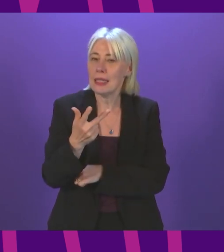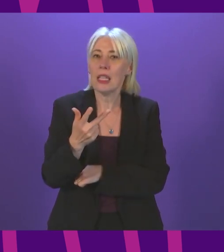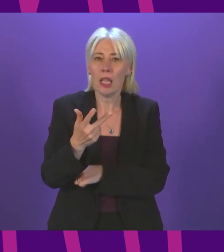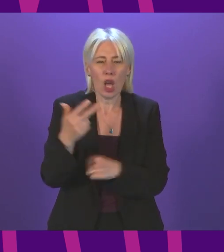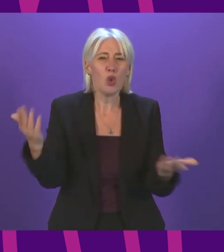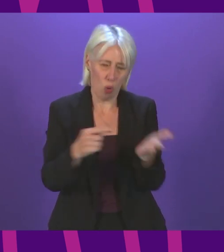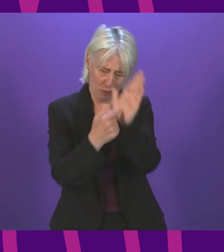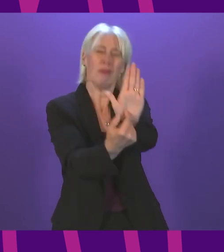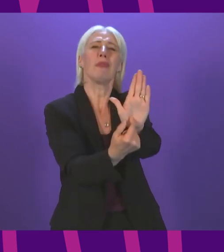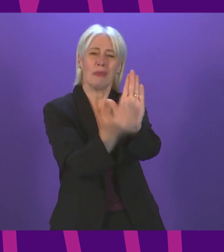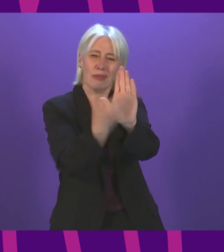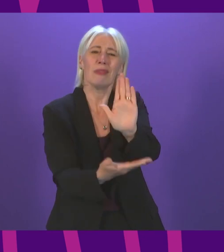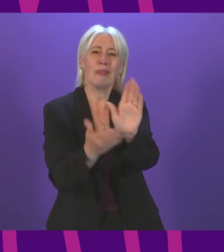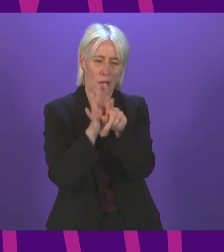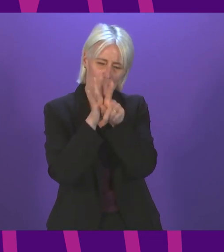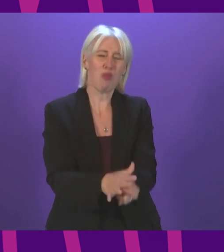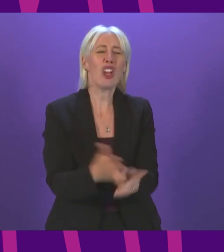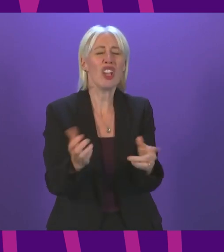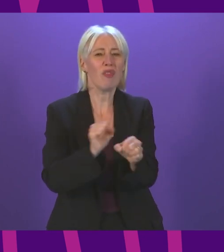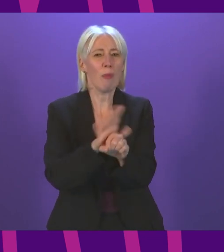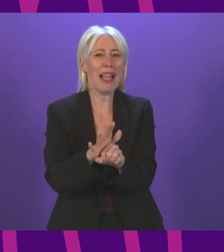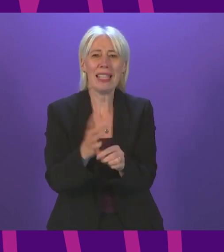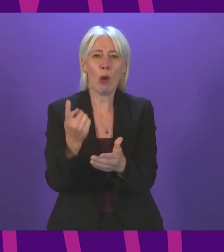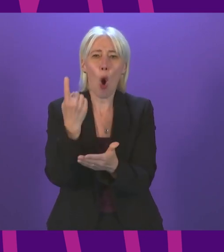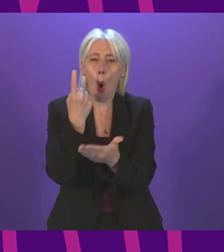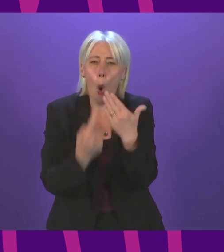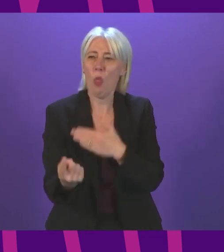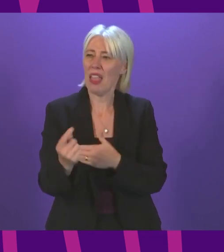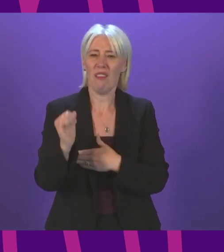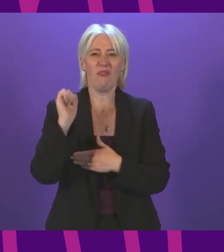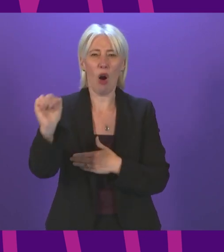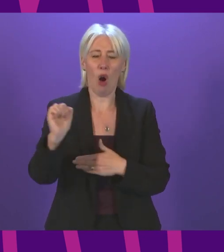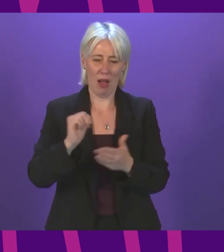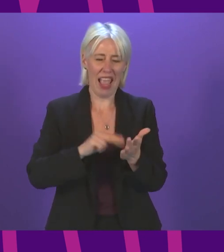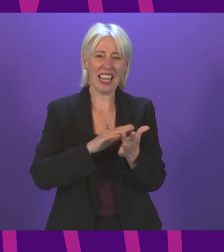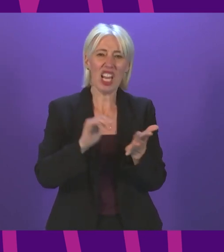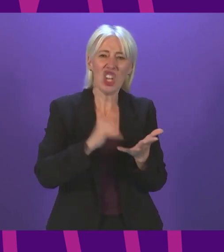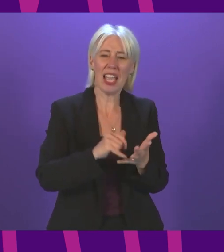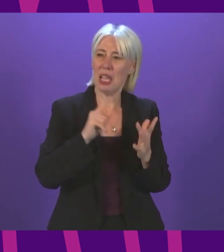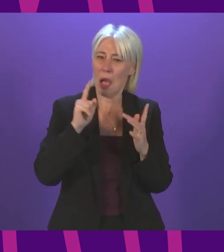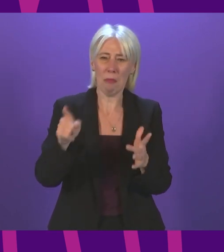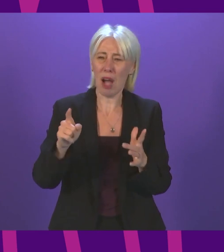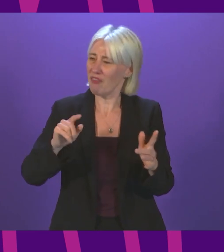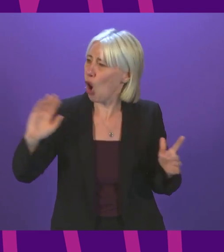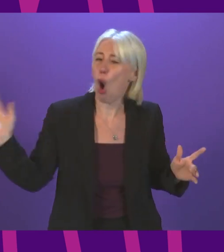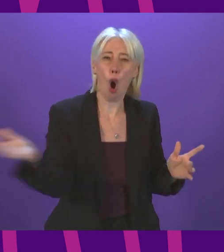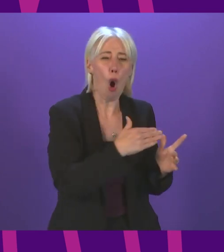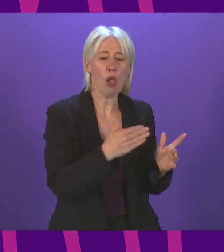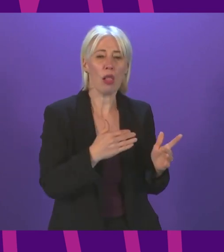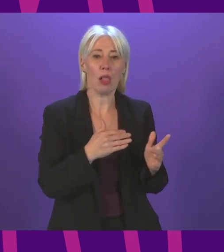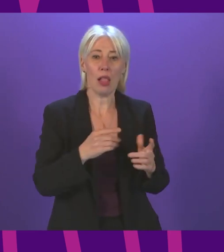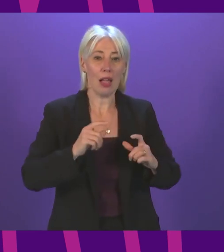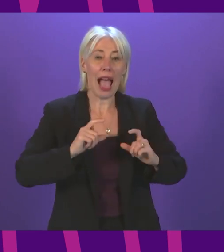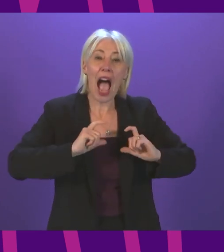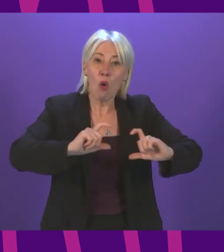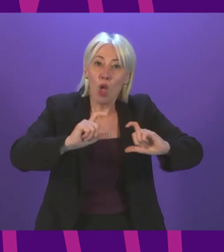the pressures of the pandemic are feeding through, not just to the front door of our NHS, but to the back door. So how long will it last? We are